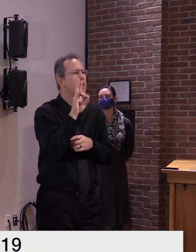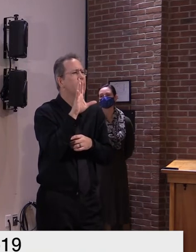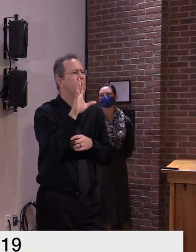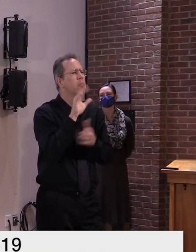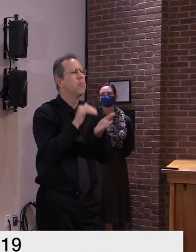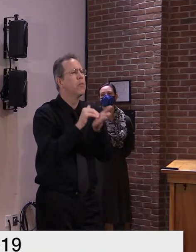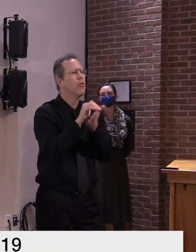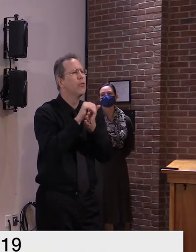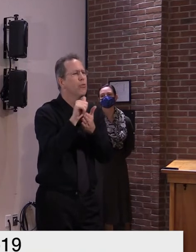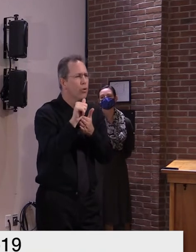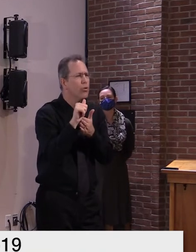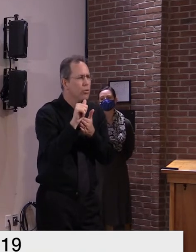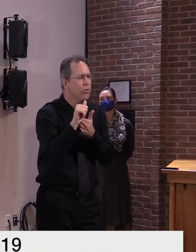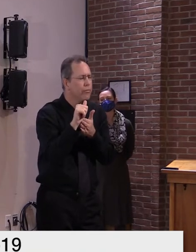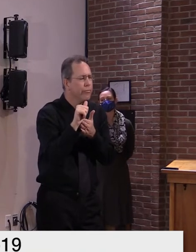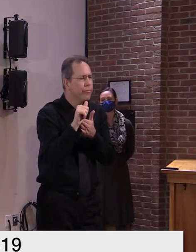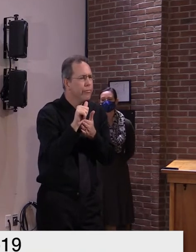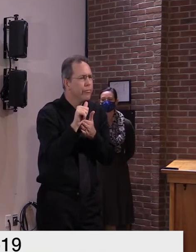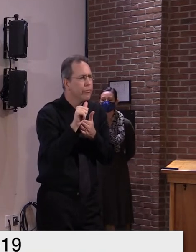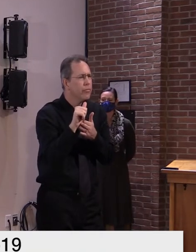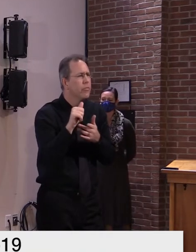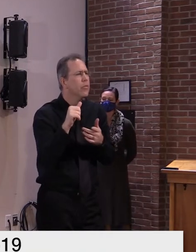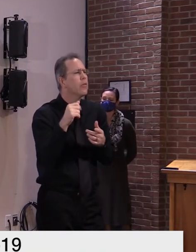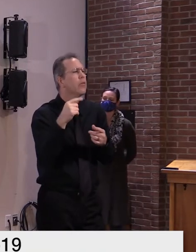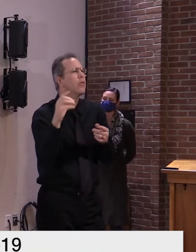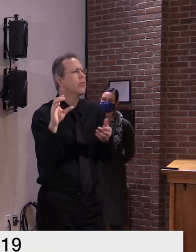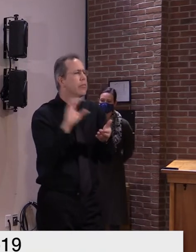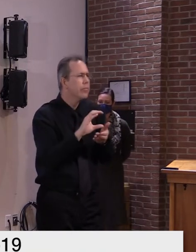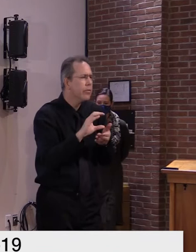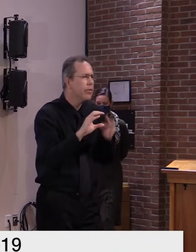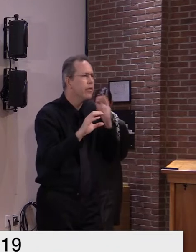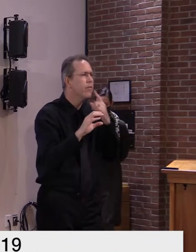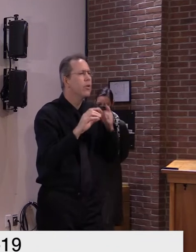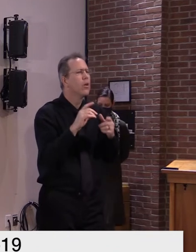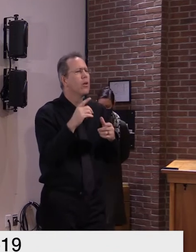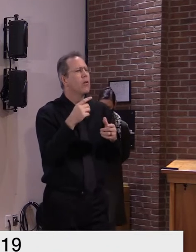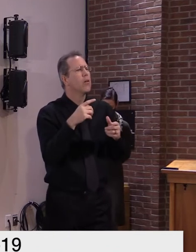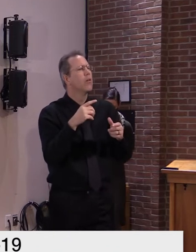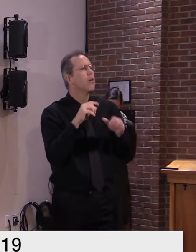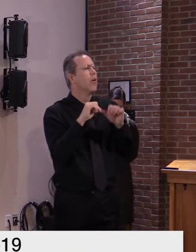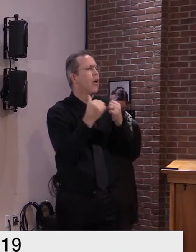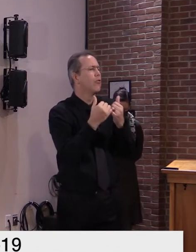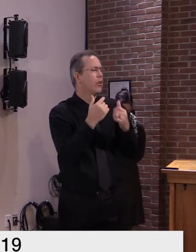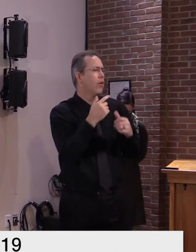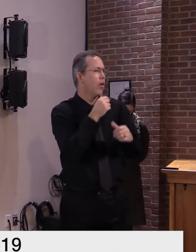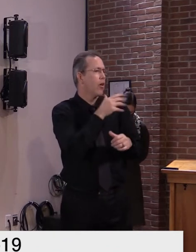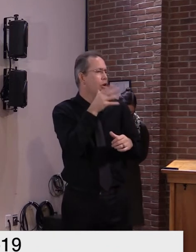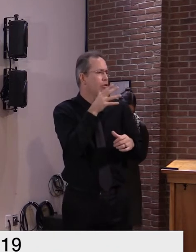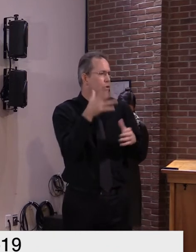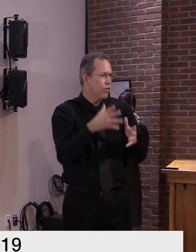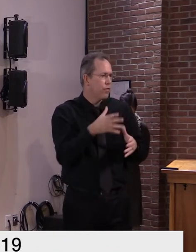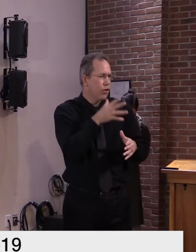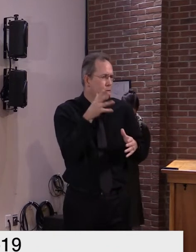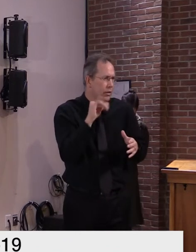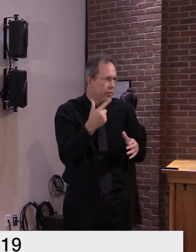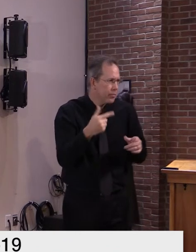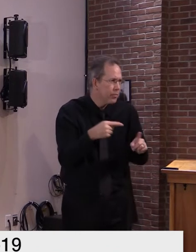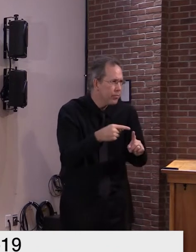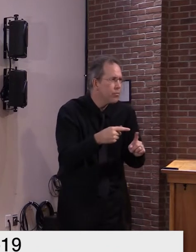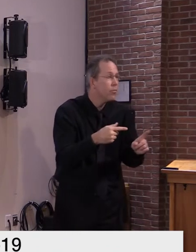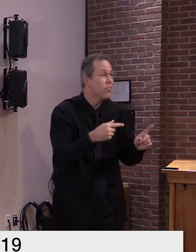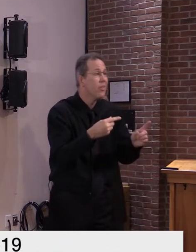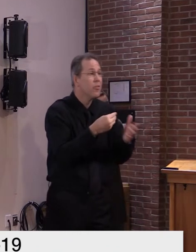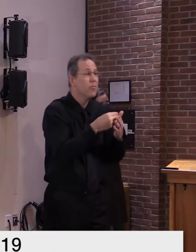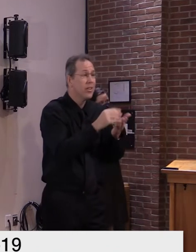existing agency of agriculture grant program to um move some of the money that was directed to the